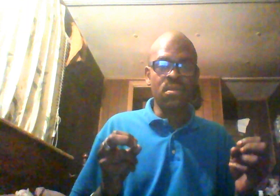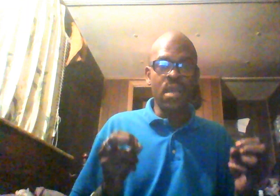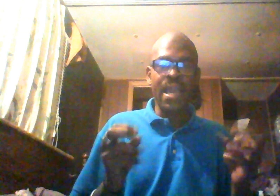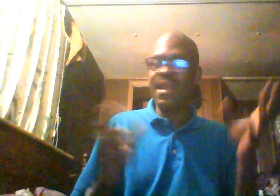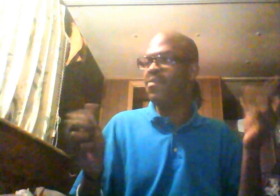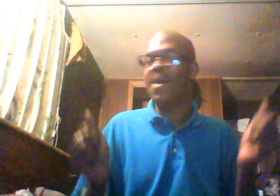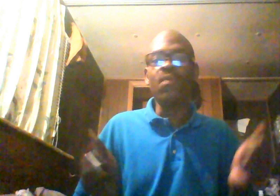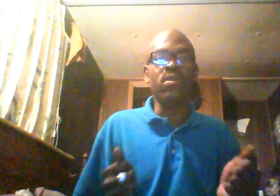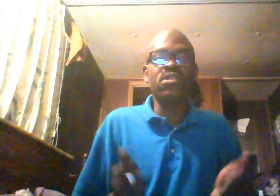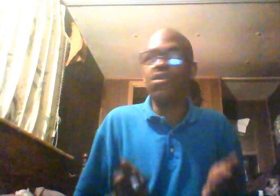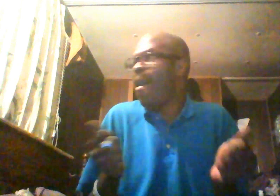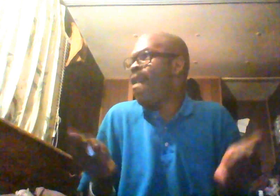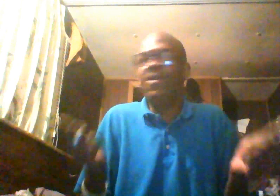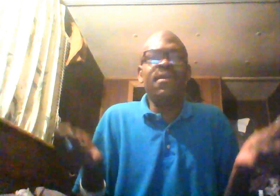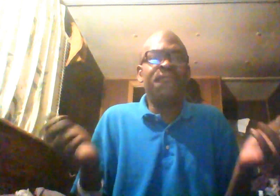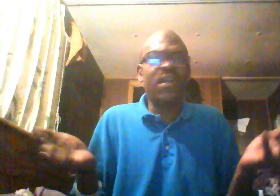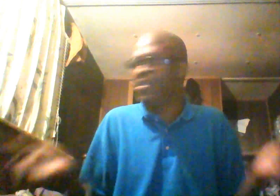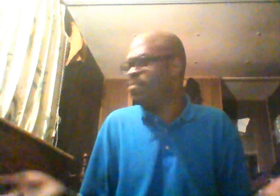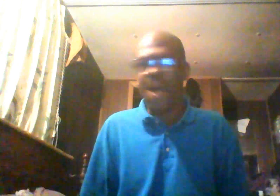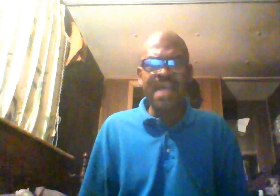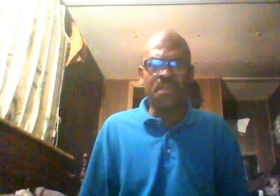And, everybody wanted to know, how in the fuck is this possible?